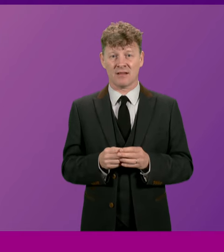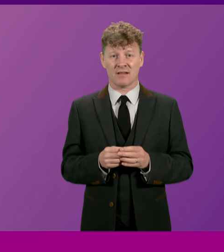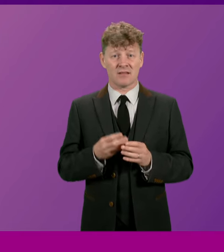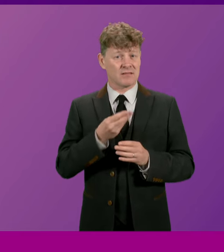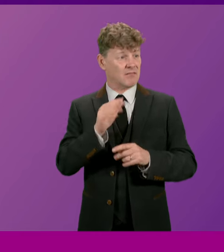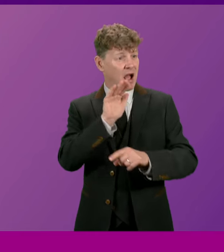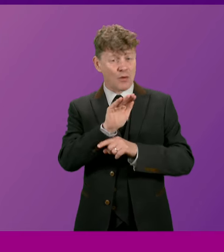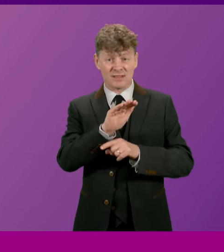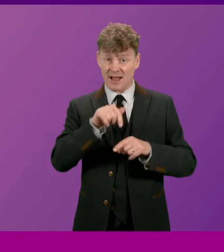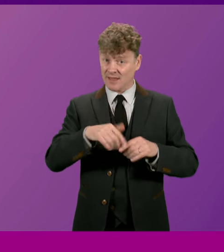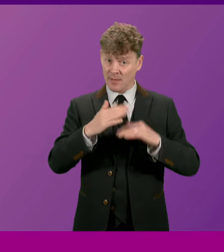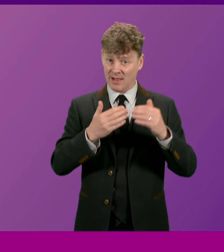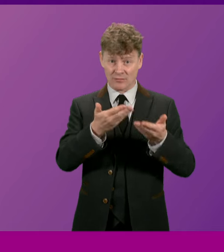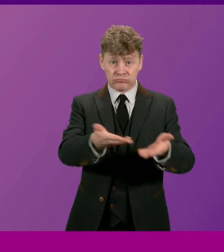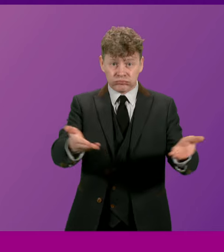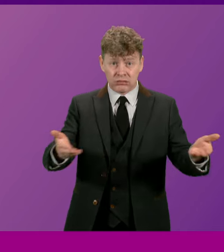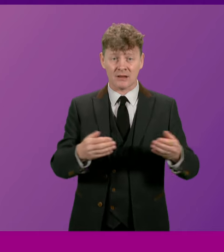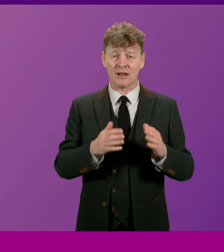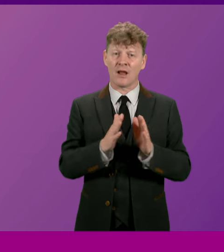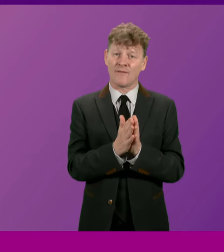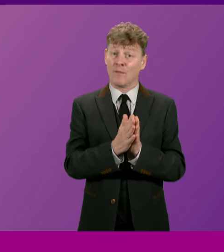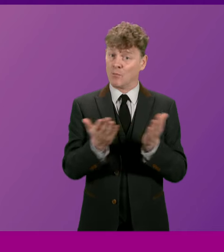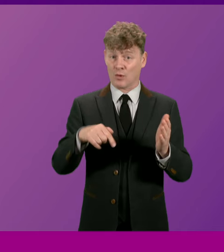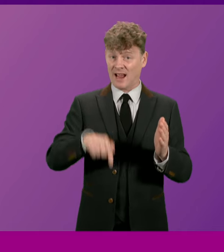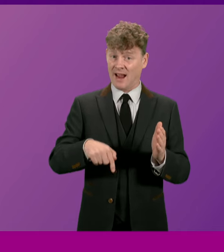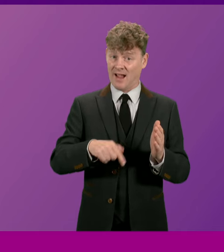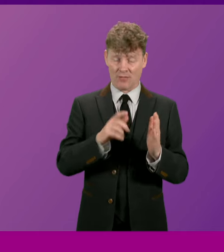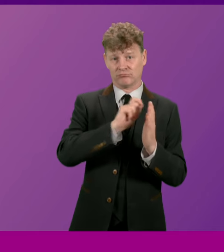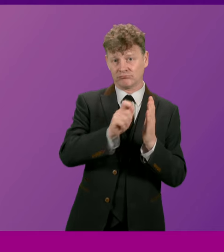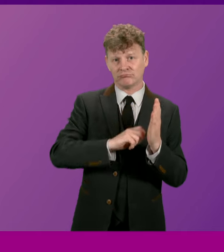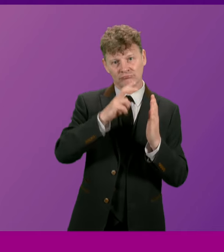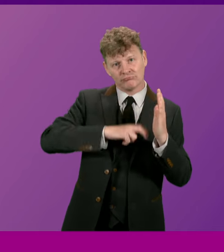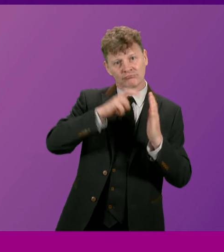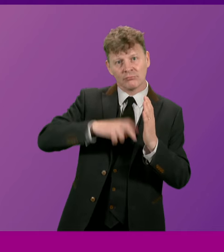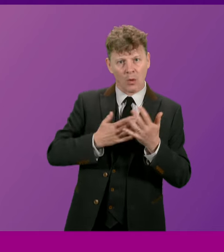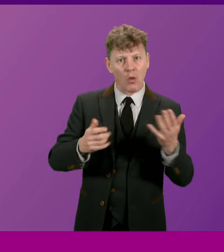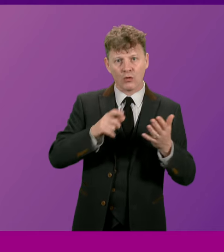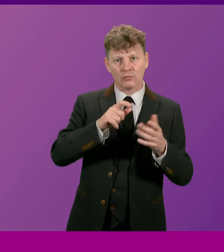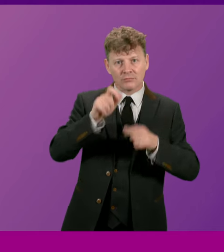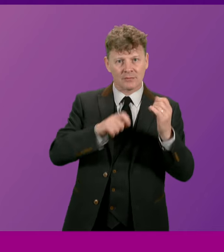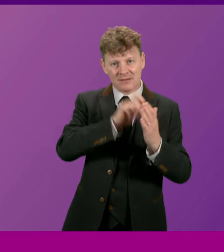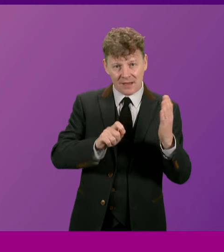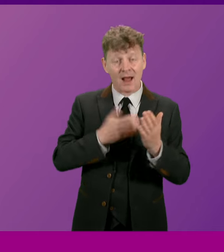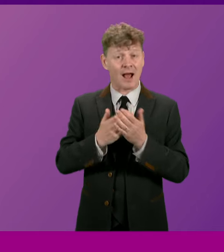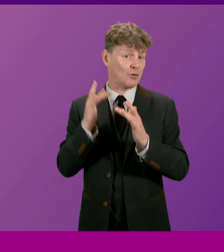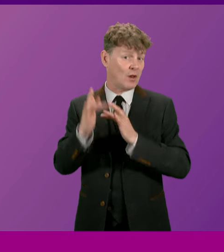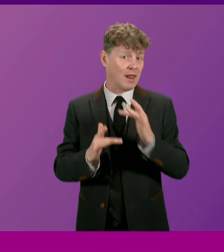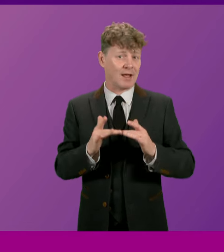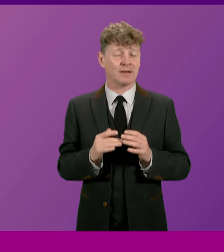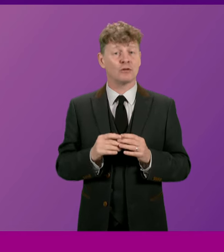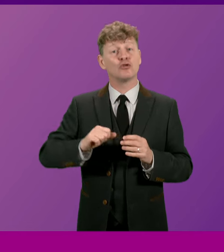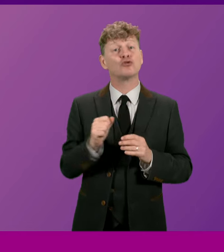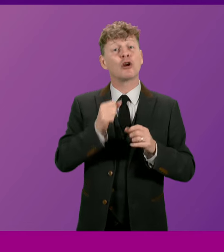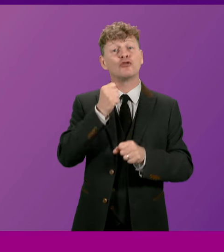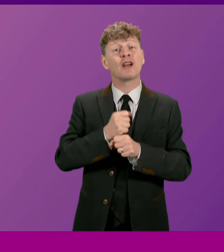this building and many signatures added to the book of condolence here in the Scottish Parliament and online. The flags on Scottish